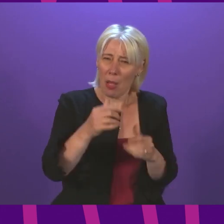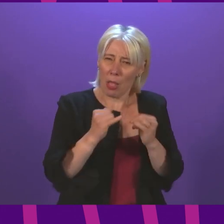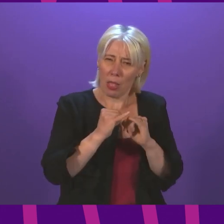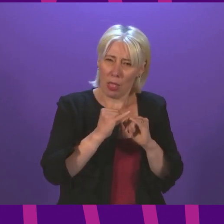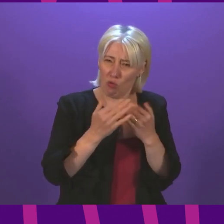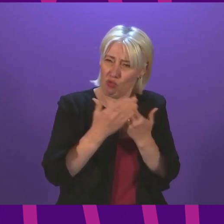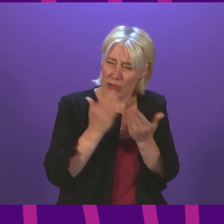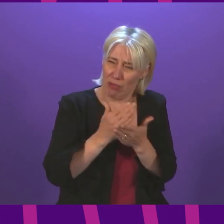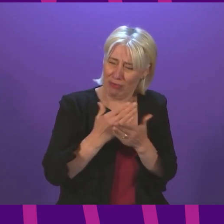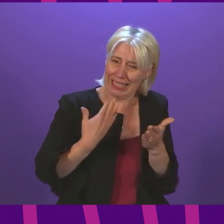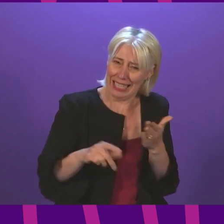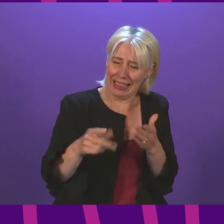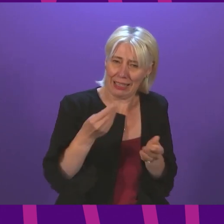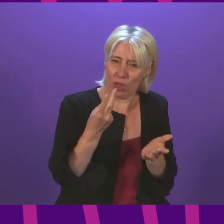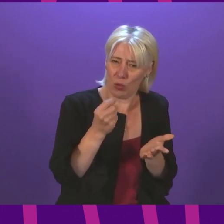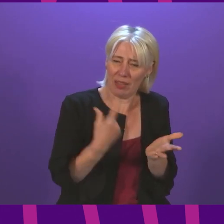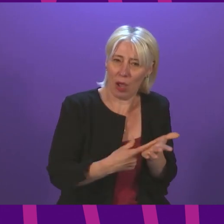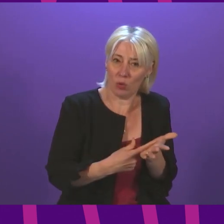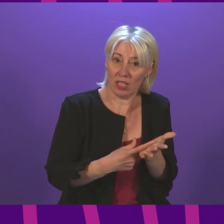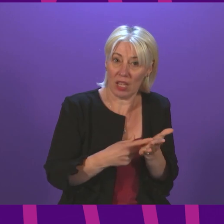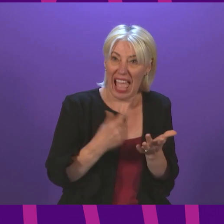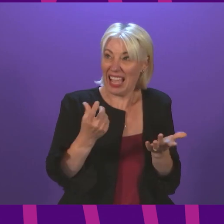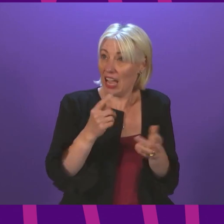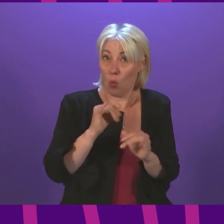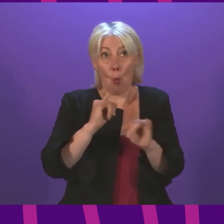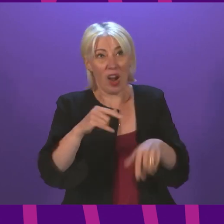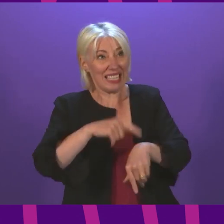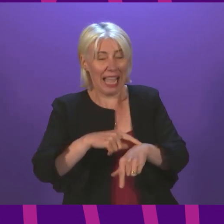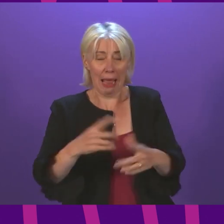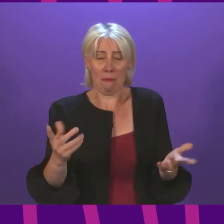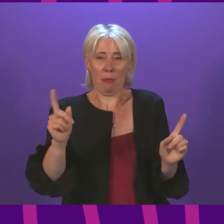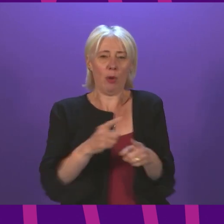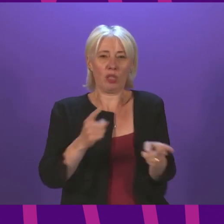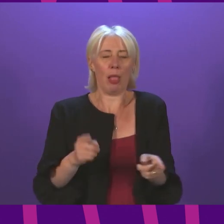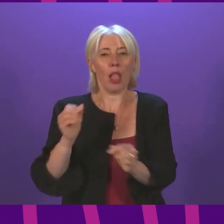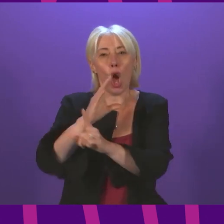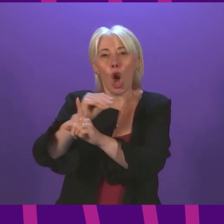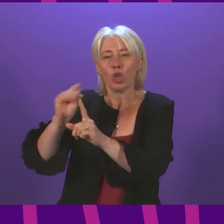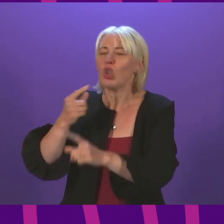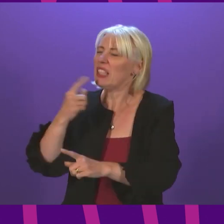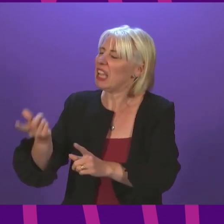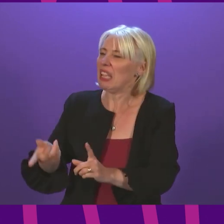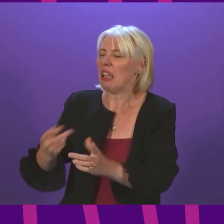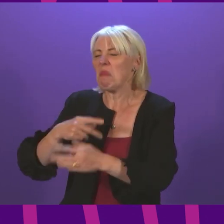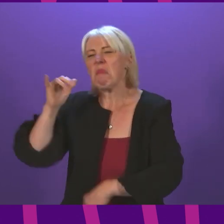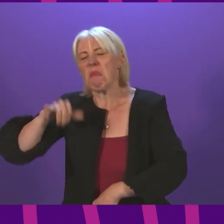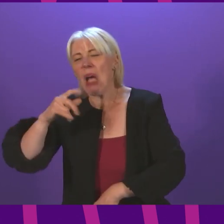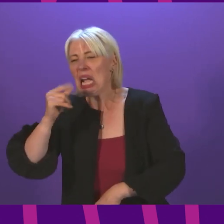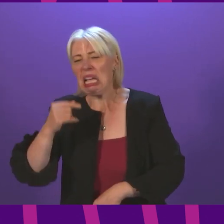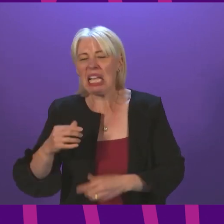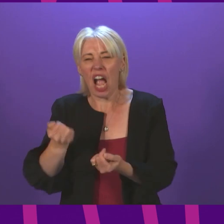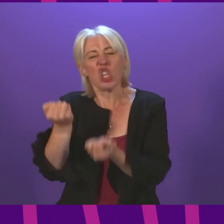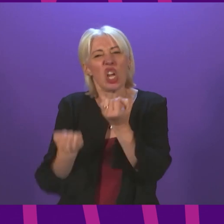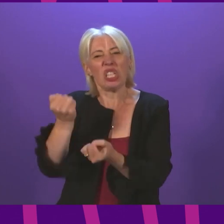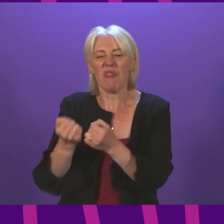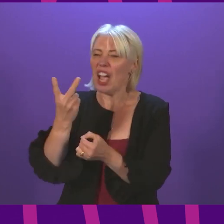time to do this. Presiding officer, the Tories can stand up in this place and defend taking £20 out of the weekly budget of nearly a